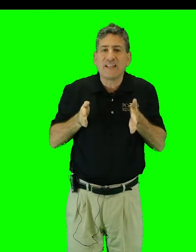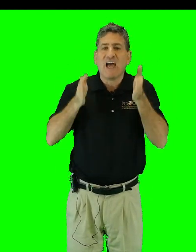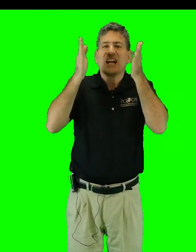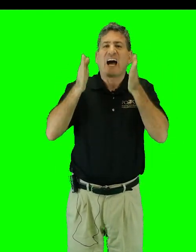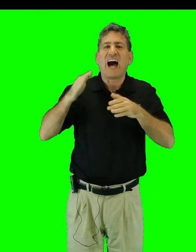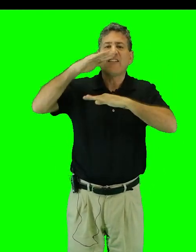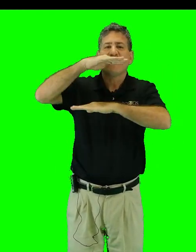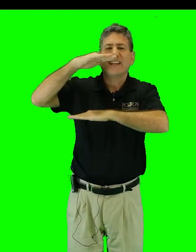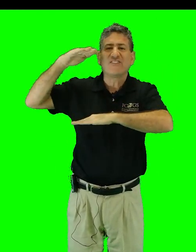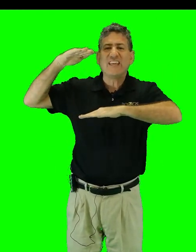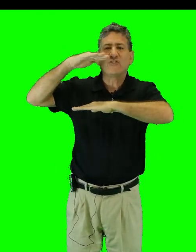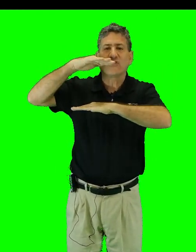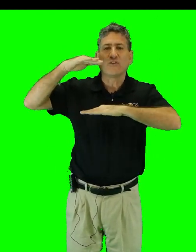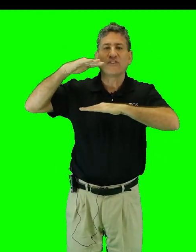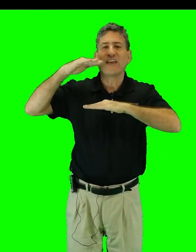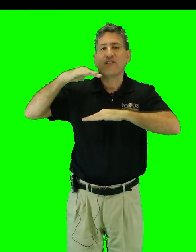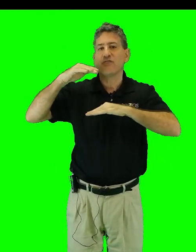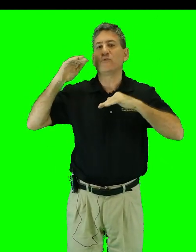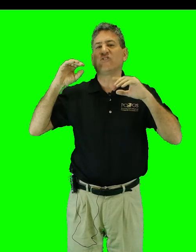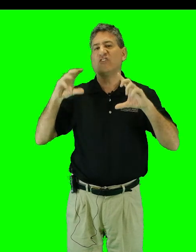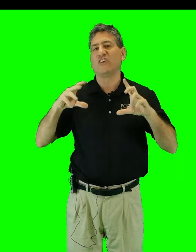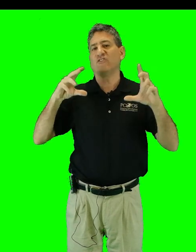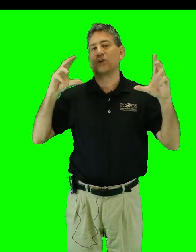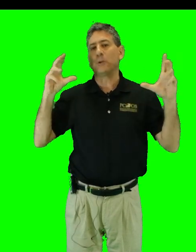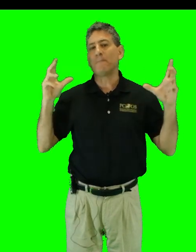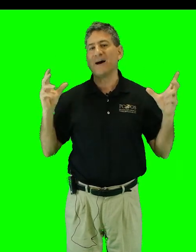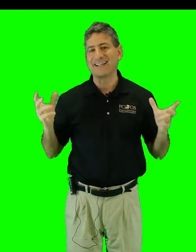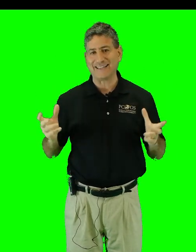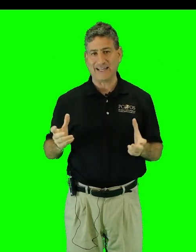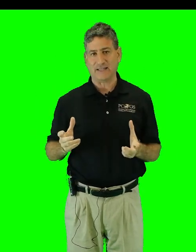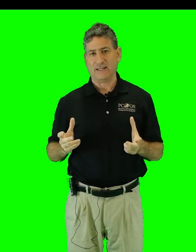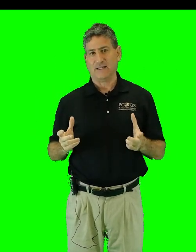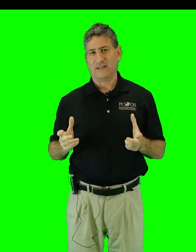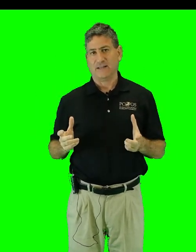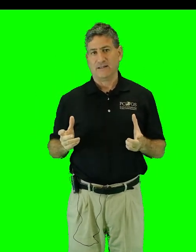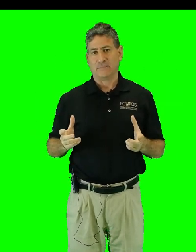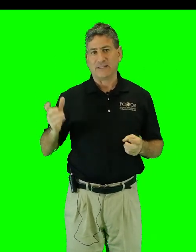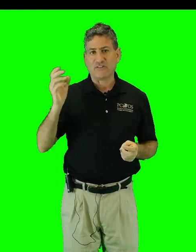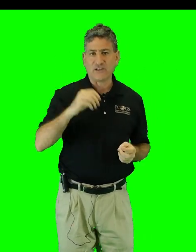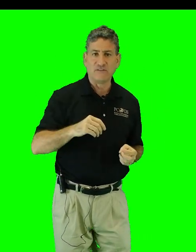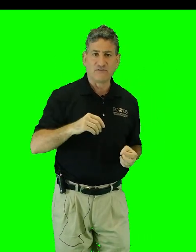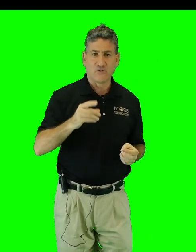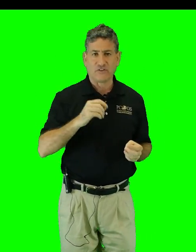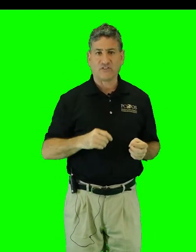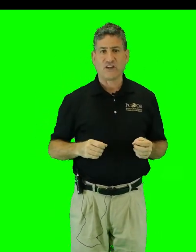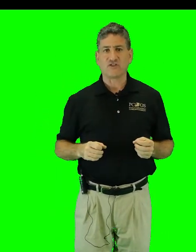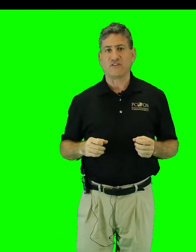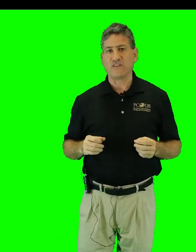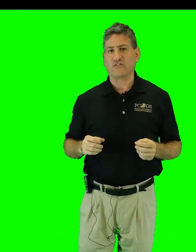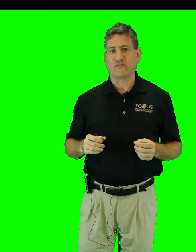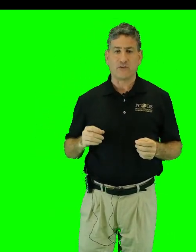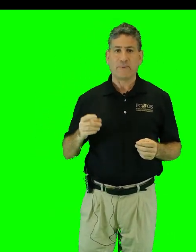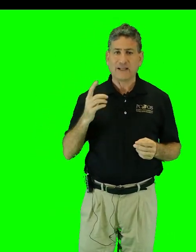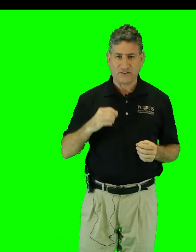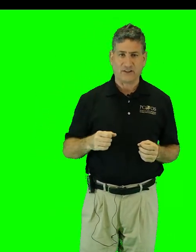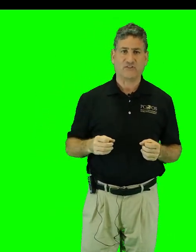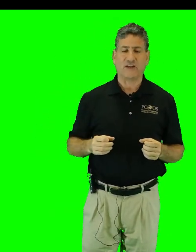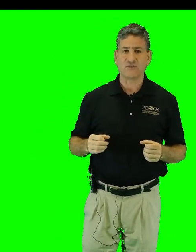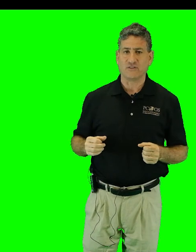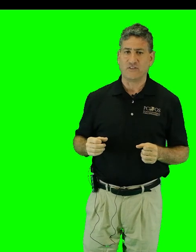confidence intervals given through statistical modeling. But let's leave further discussion of this for the politics section of